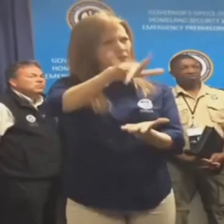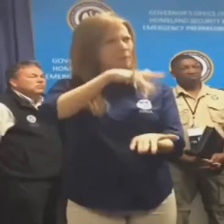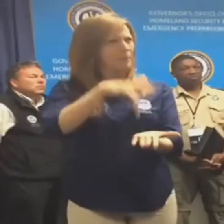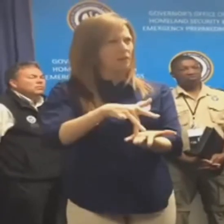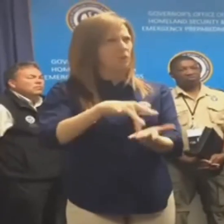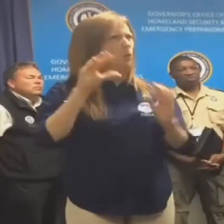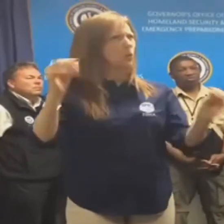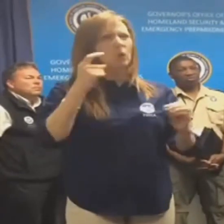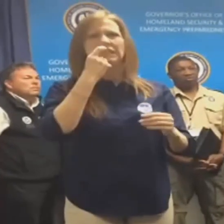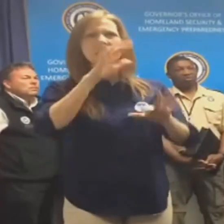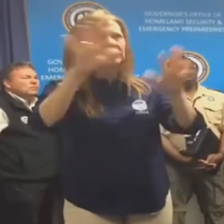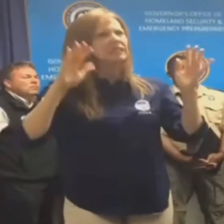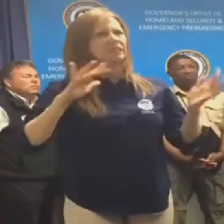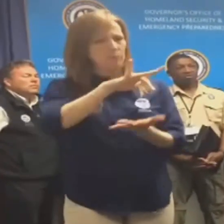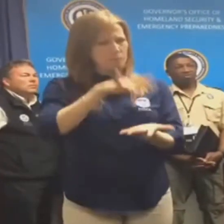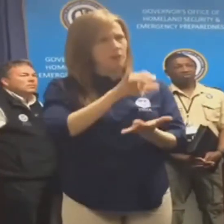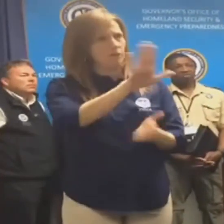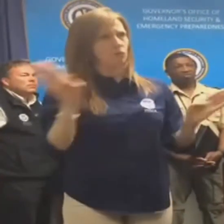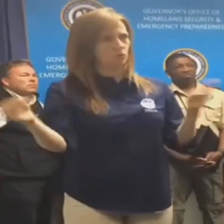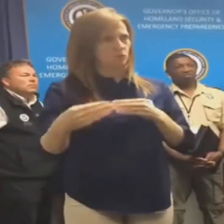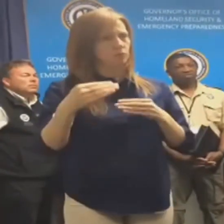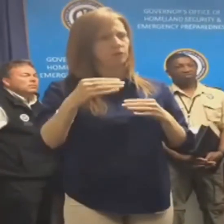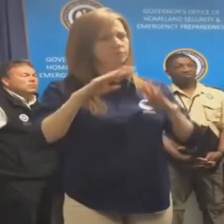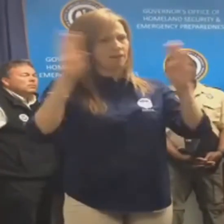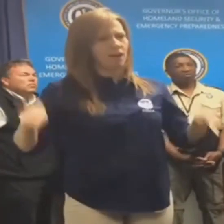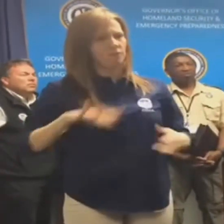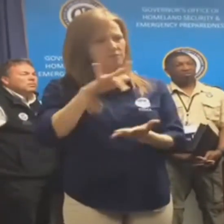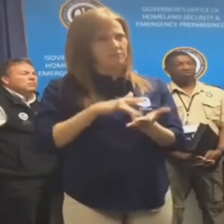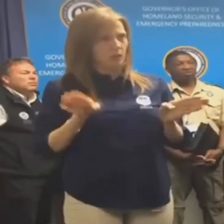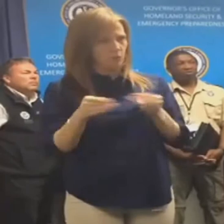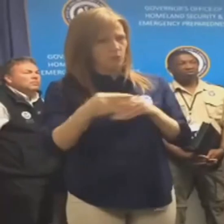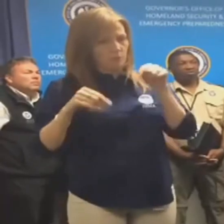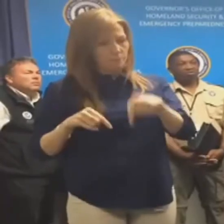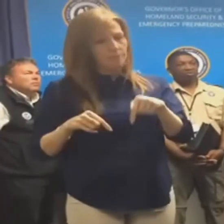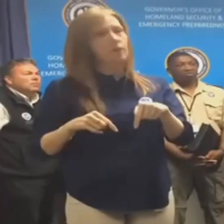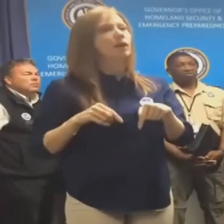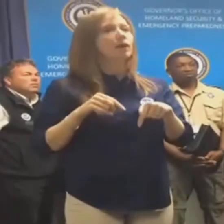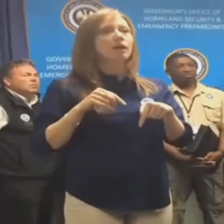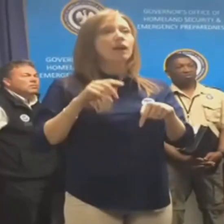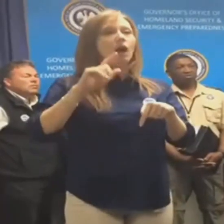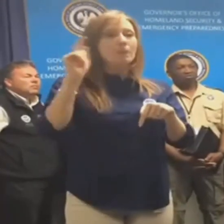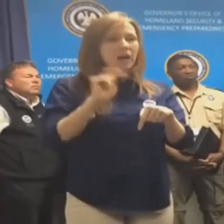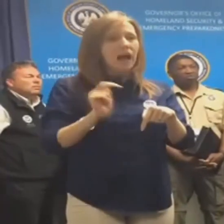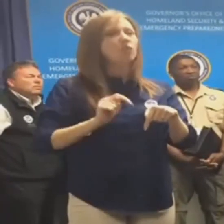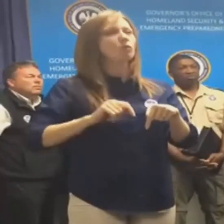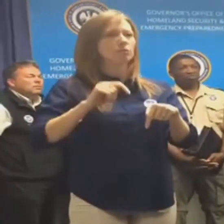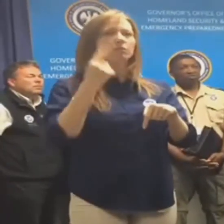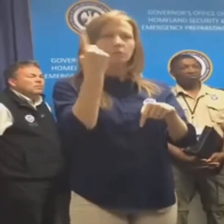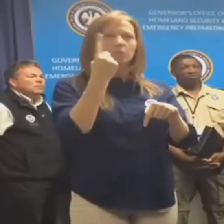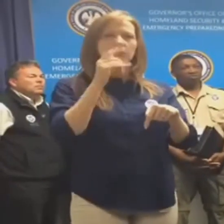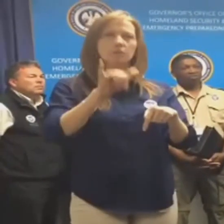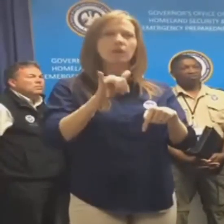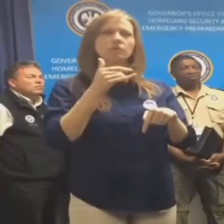room to take shelter in, preferably a bathroom, stay away from windows,